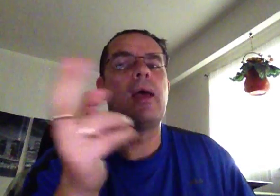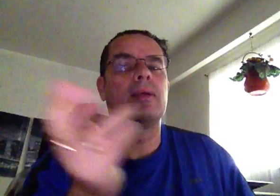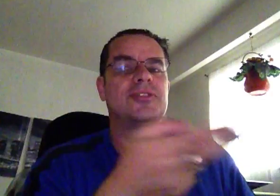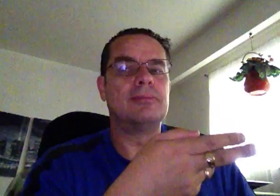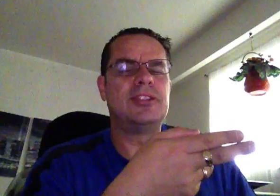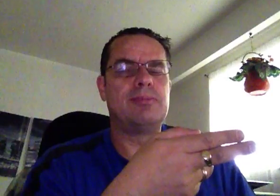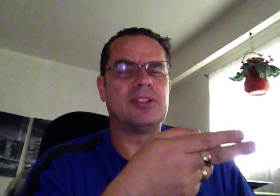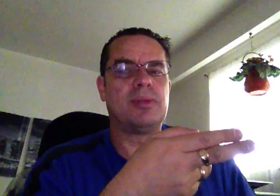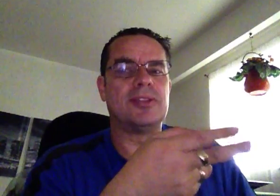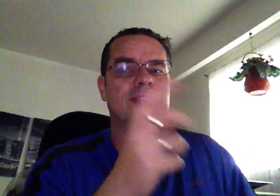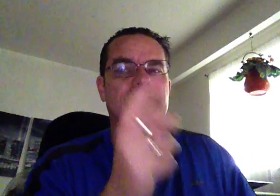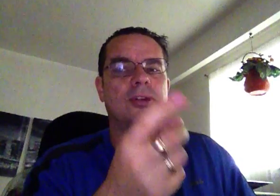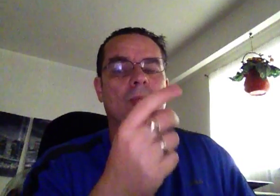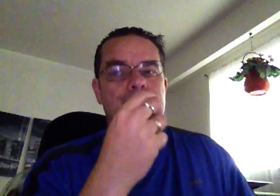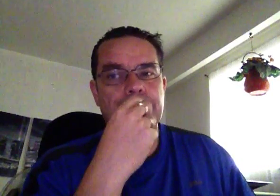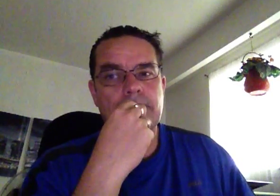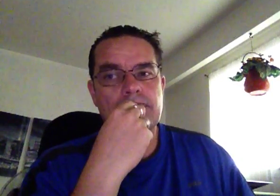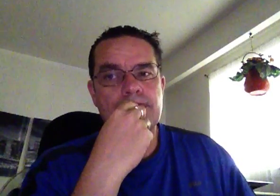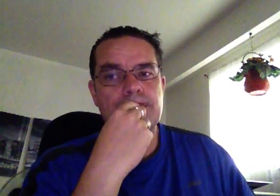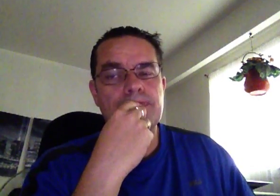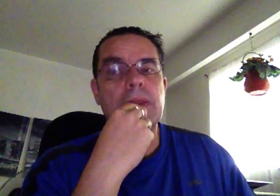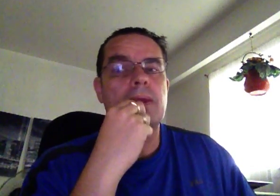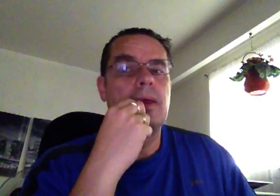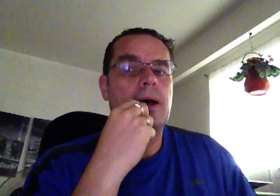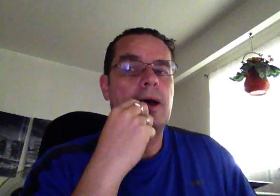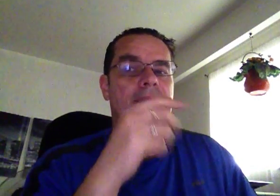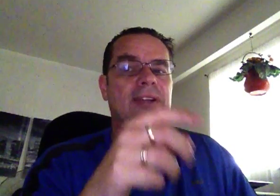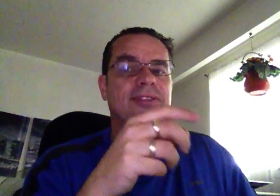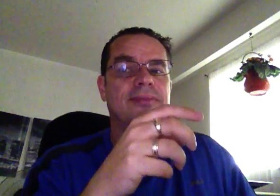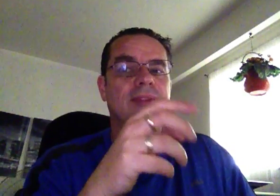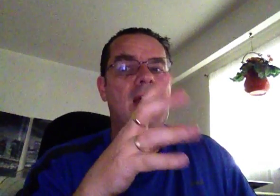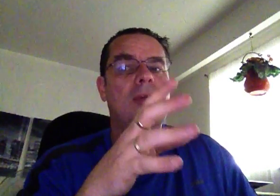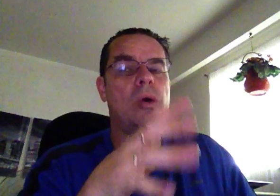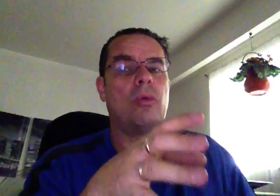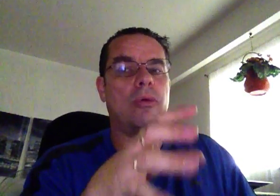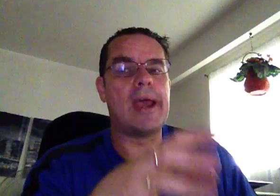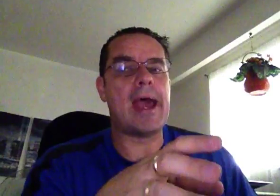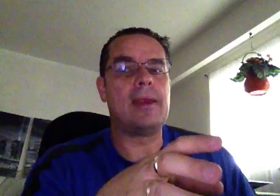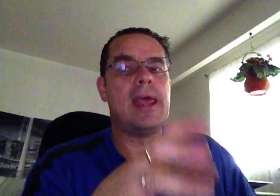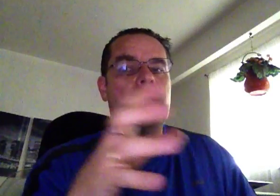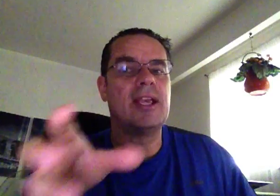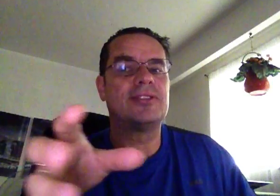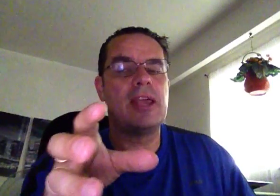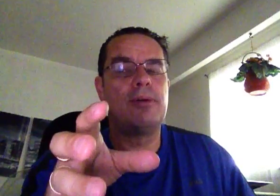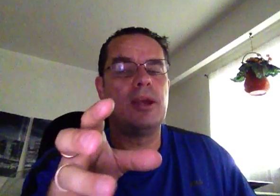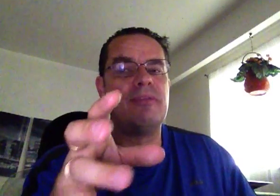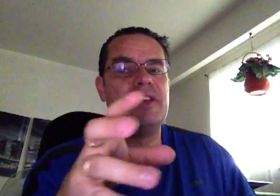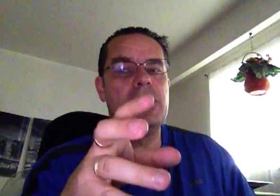some C++. So, that's kind of where we're at. Now, yesterday, I put up a video